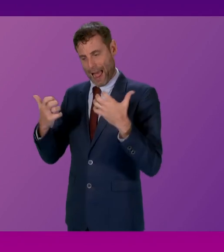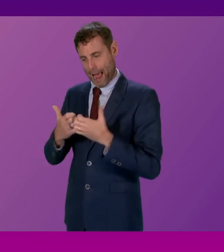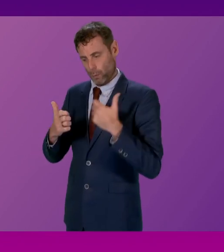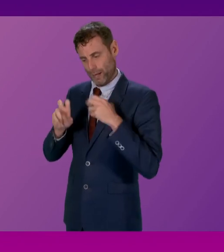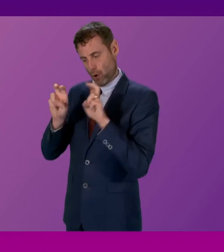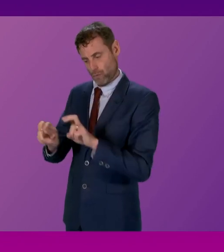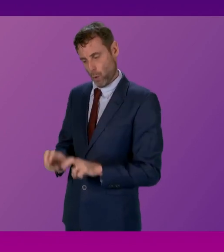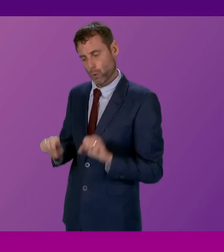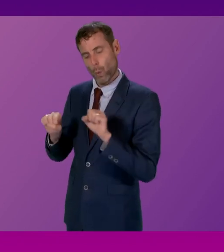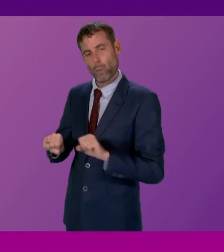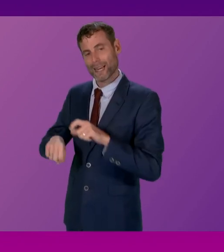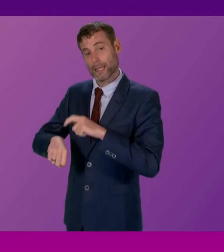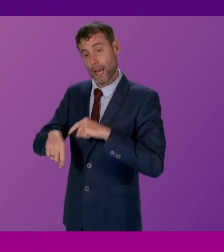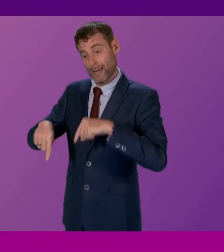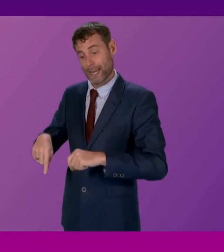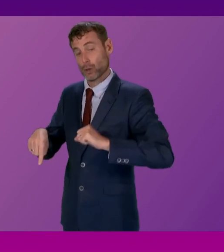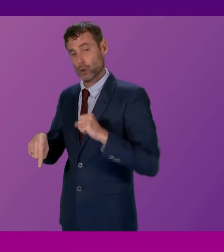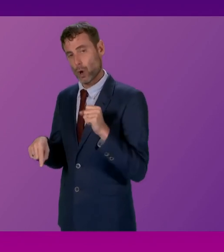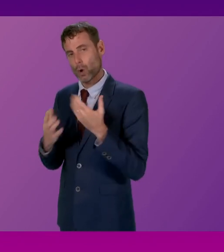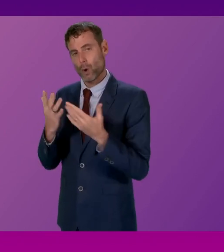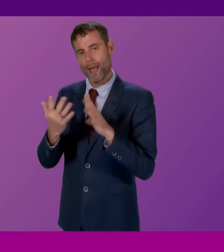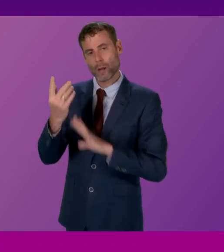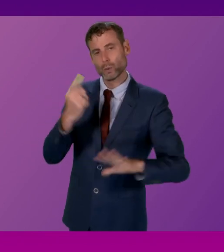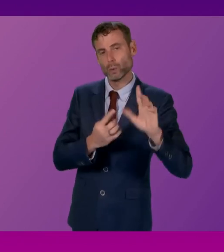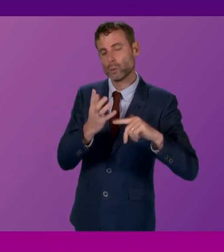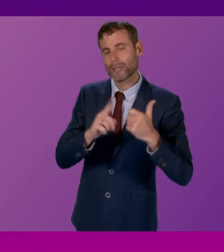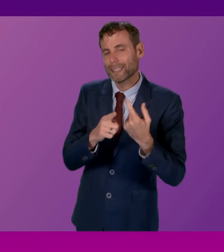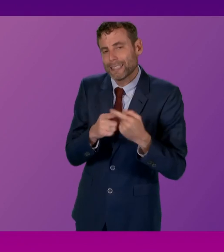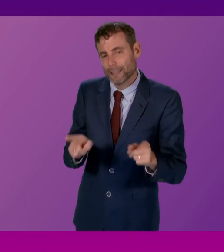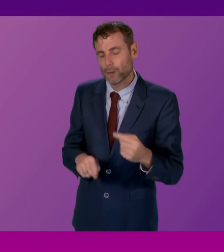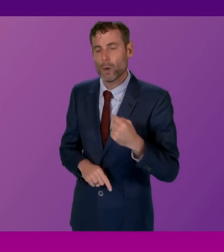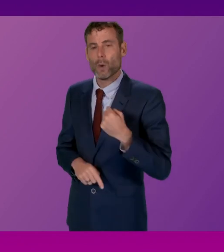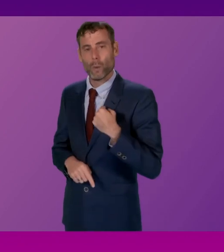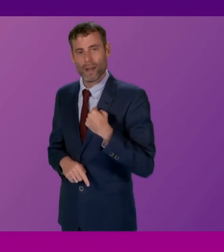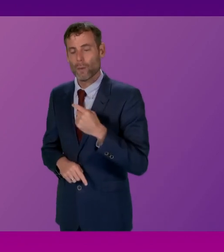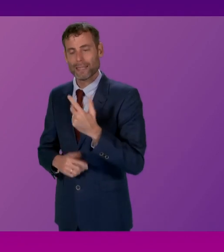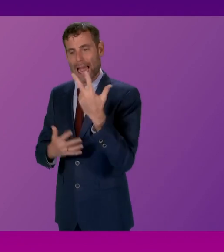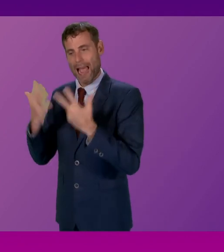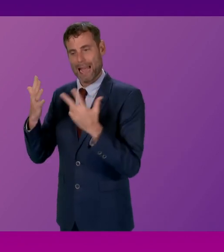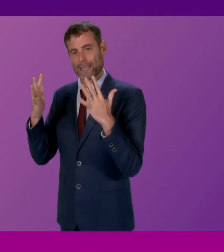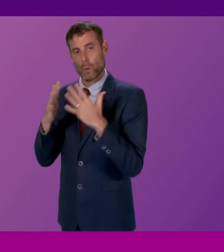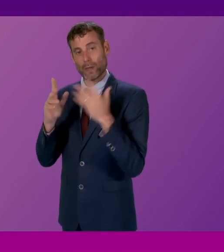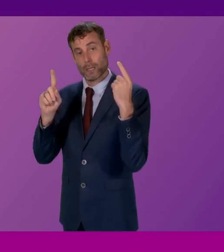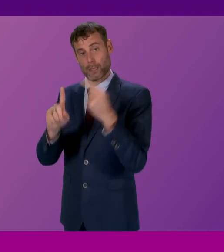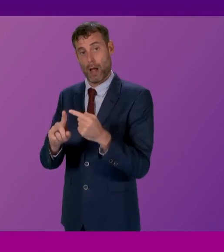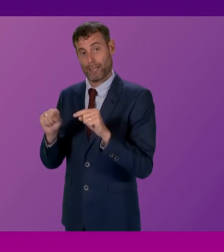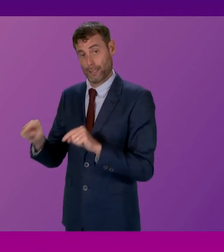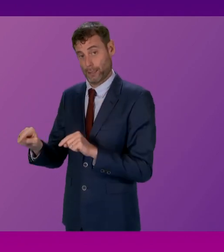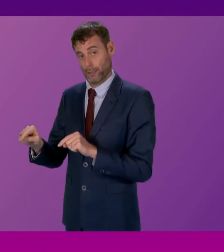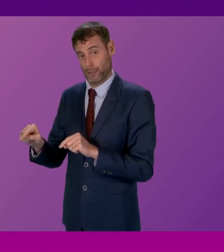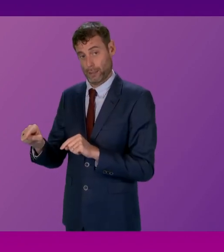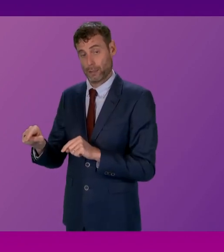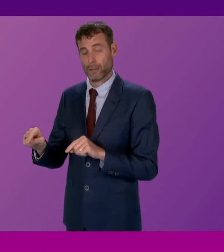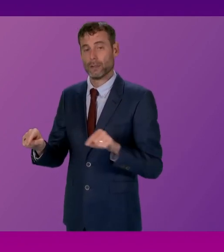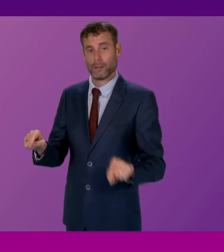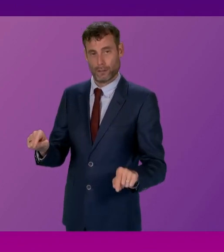UK. Waiting times in England and Wales, measured by referral to treatment time. That's the 18-week target, which, as I say, they're not directly comparable to Scotland's